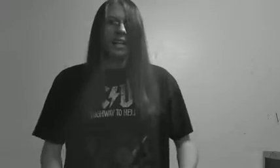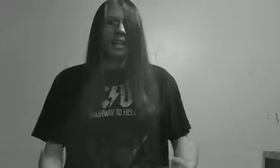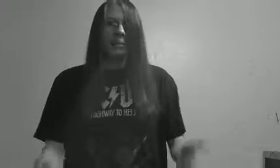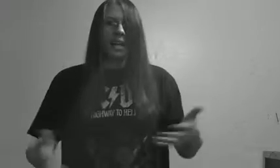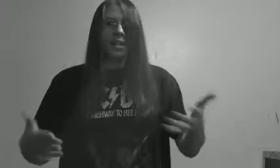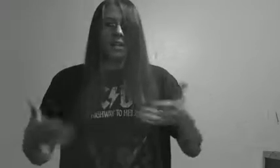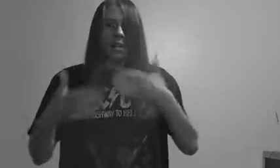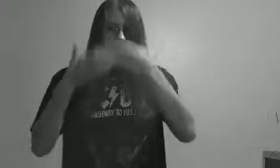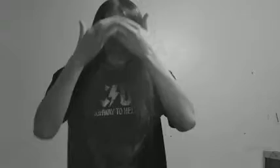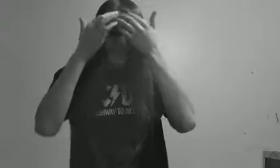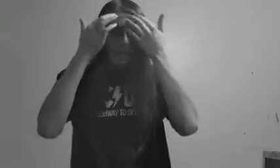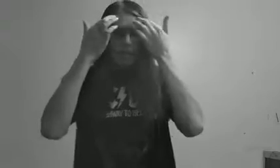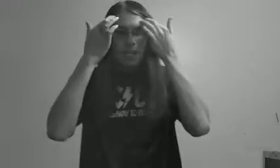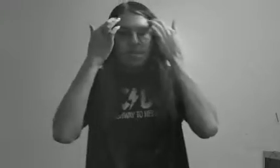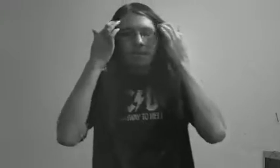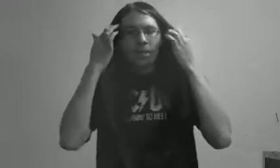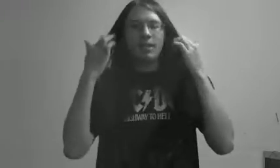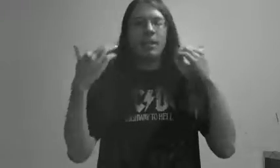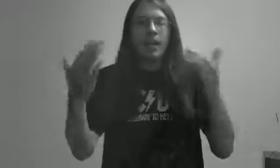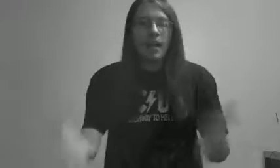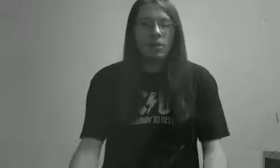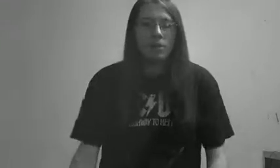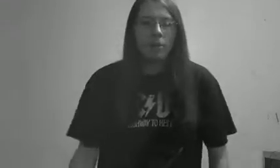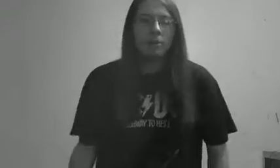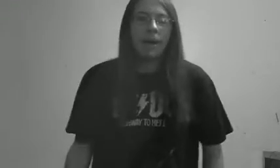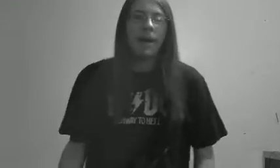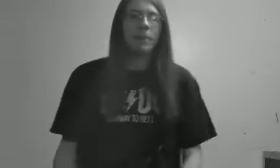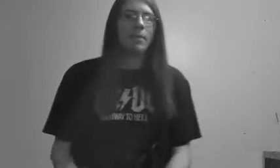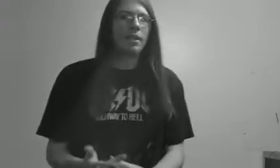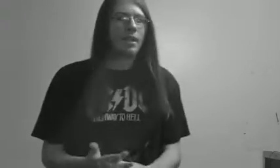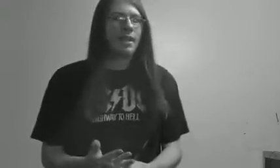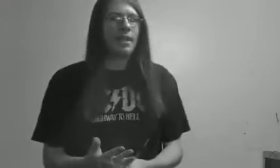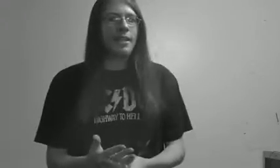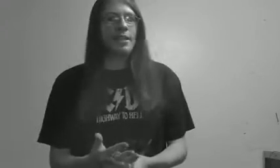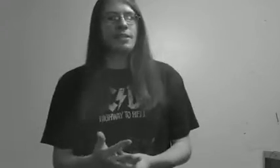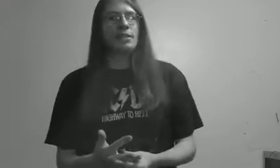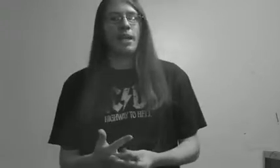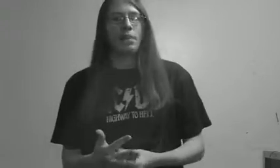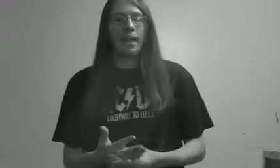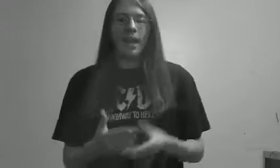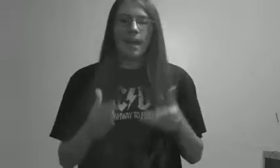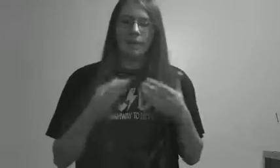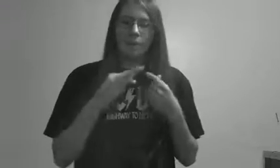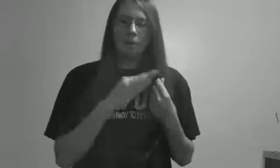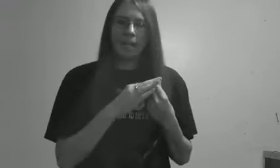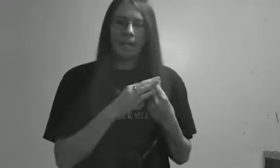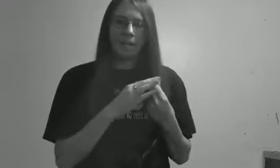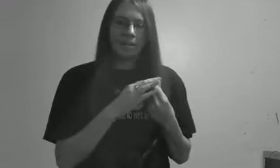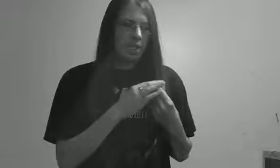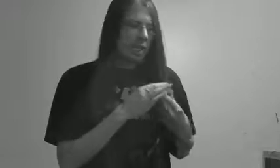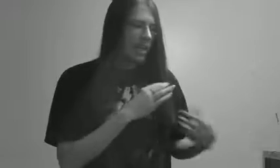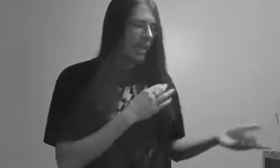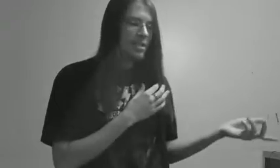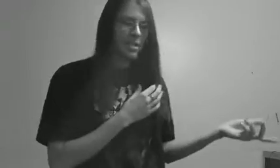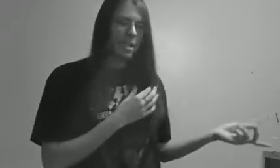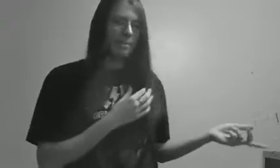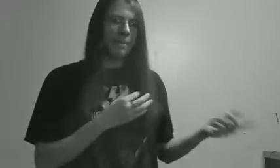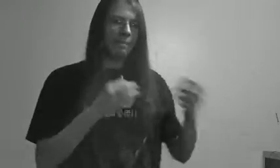I'm tired of the long hair, guys. I mean, yeah, I'll grow it back. But the thing is, is that when I have long hair, and I sleep in my